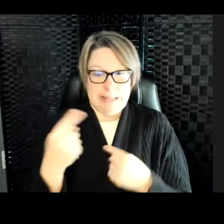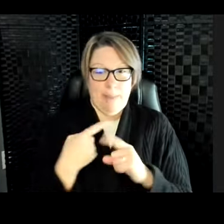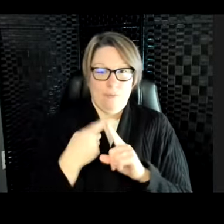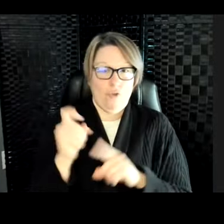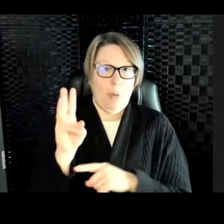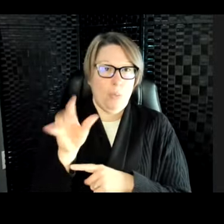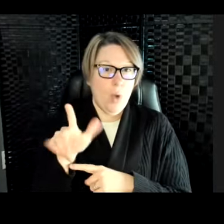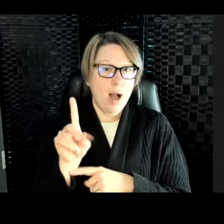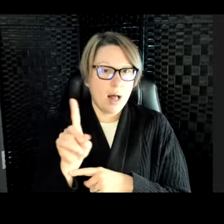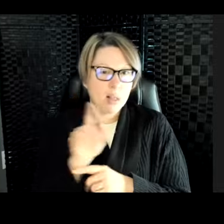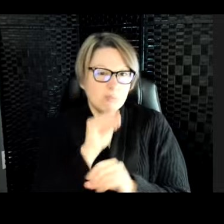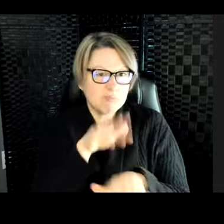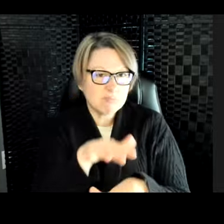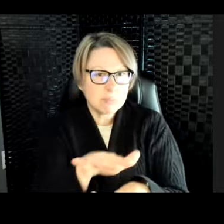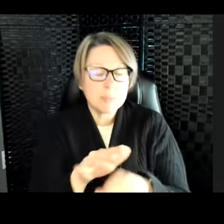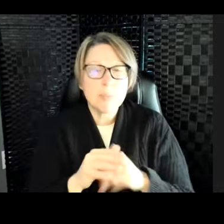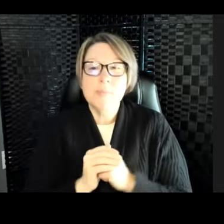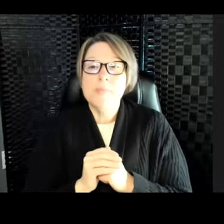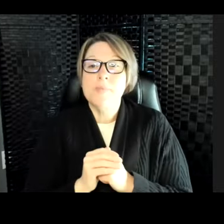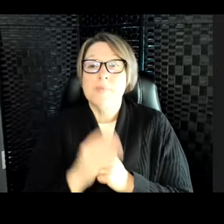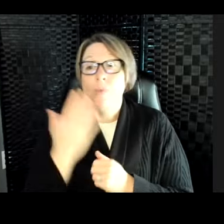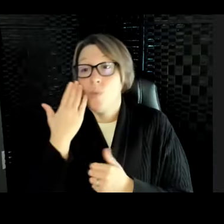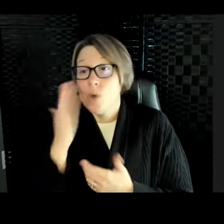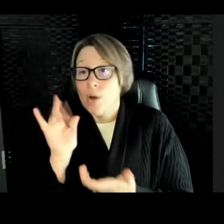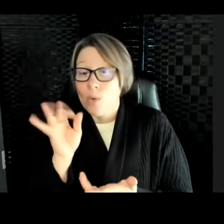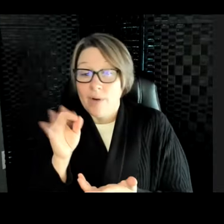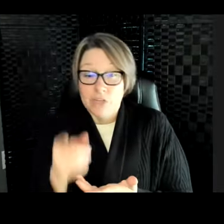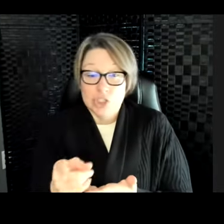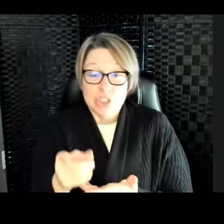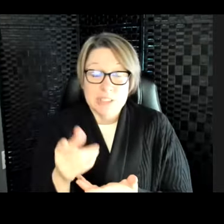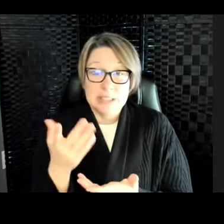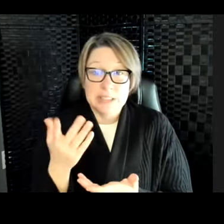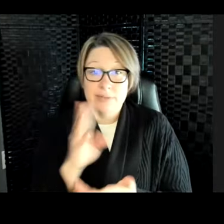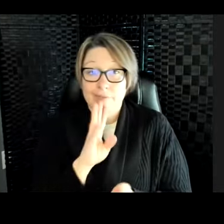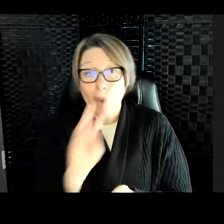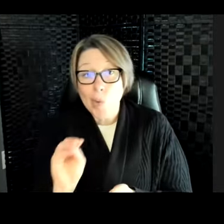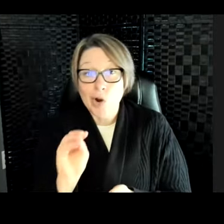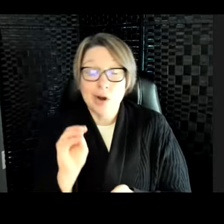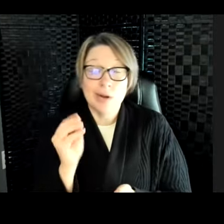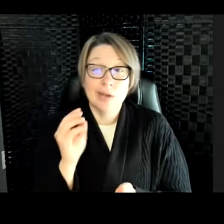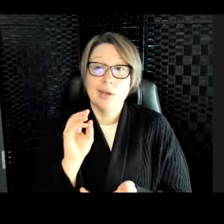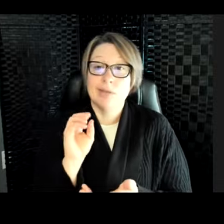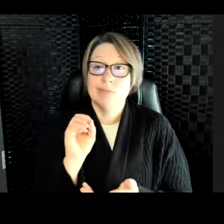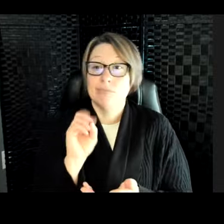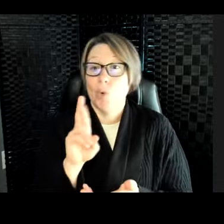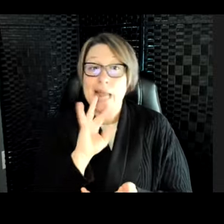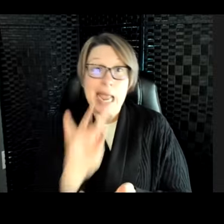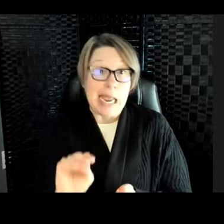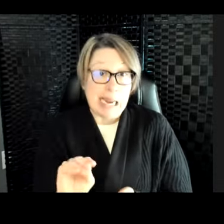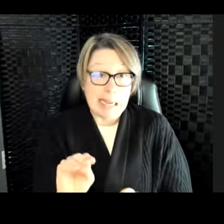we don't know if she is 40 years old or if she is 80 years old. Because